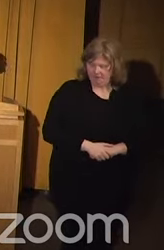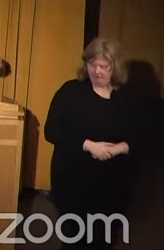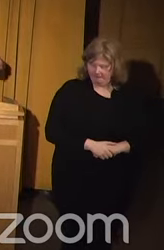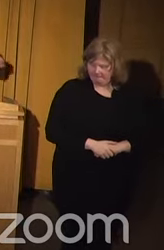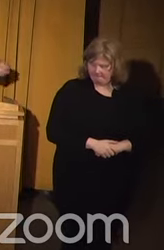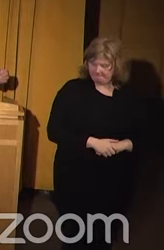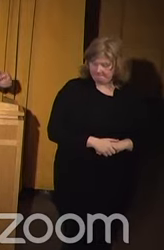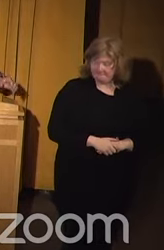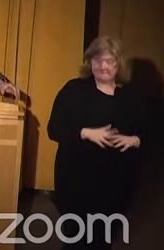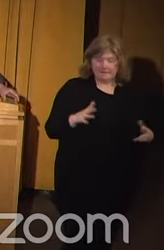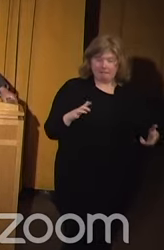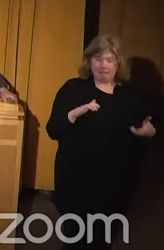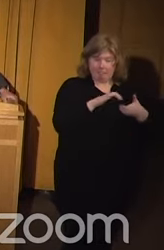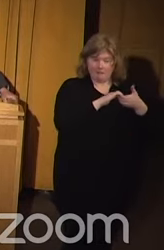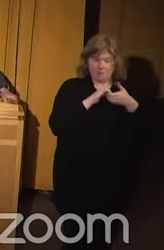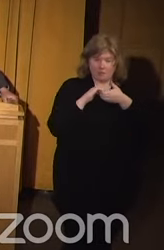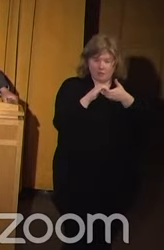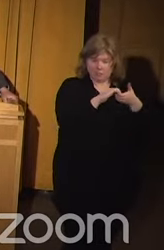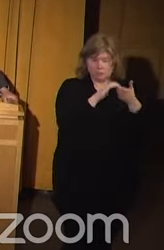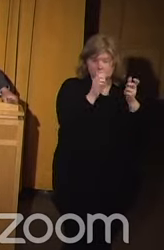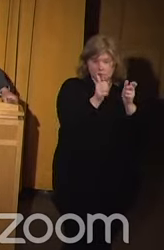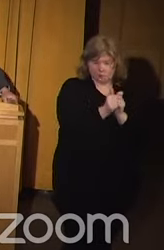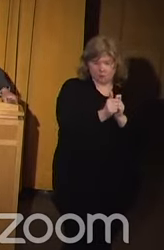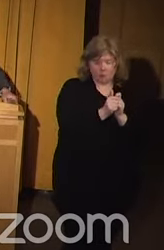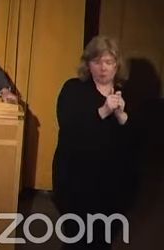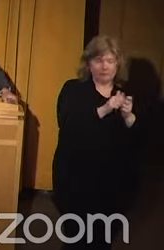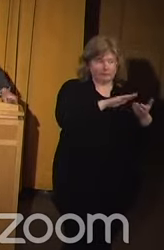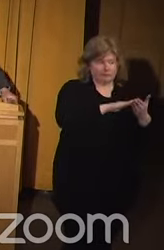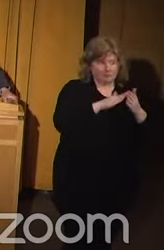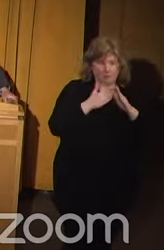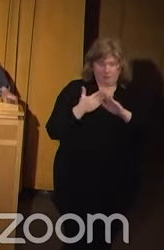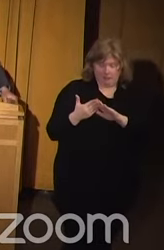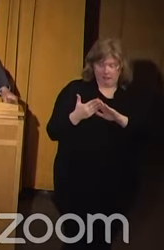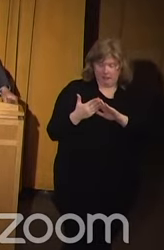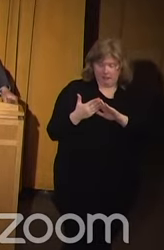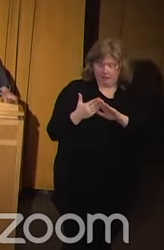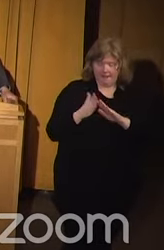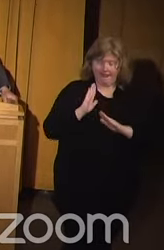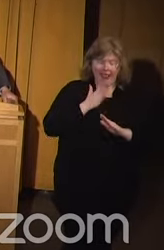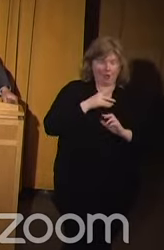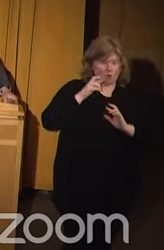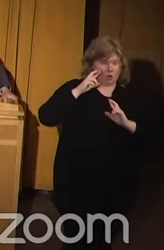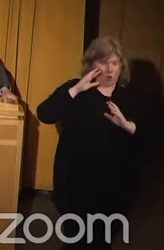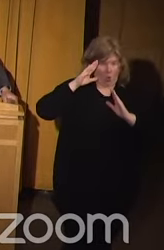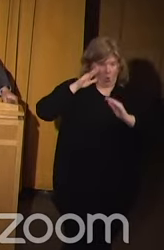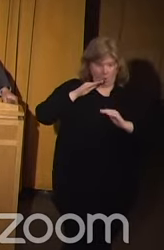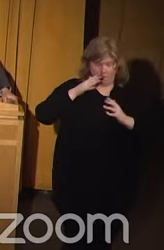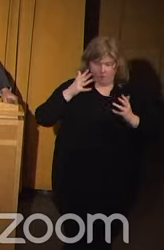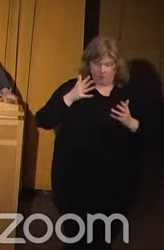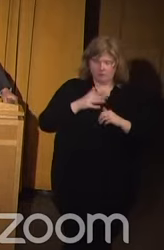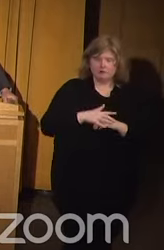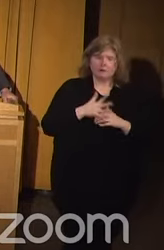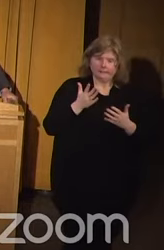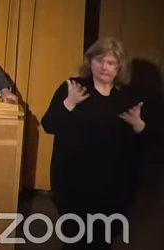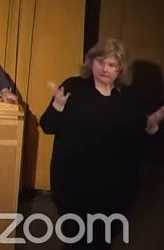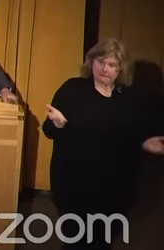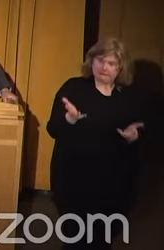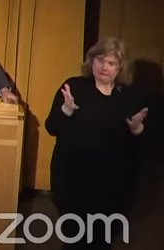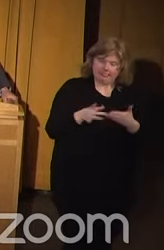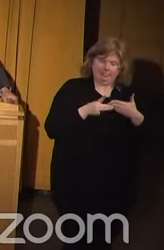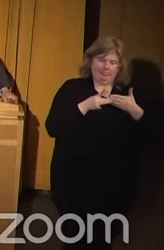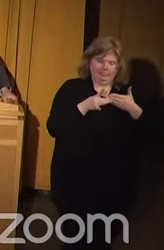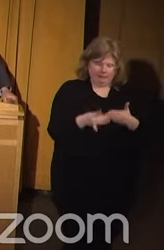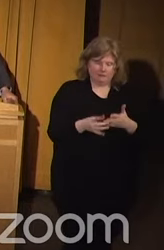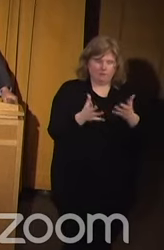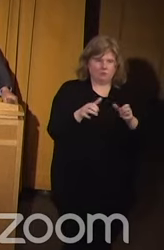In collaboration with the community, our hope is to usher in, to